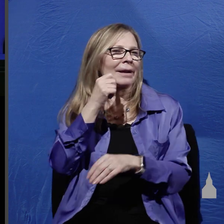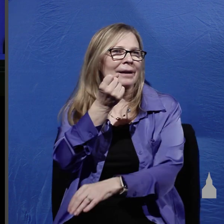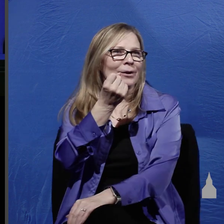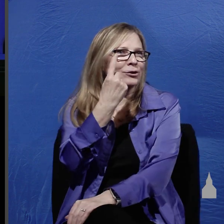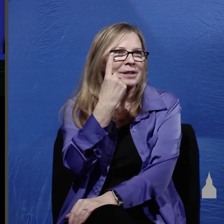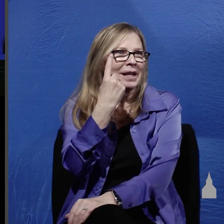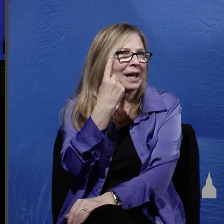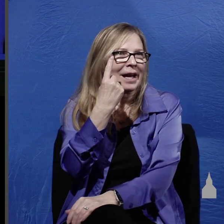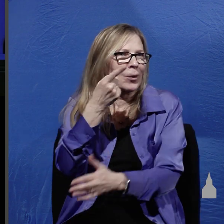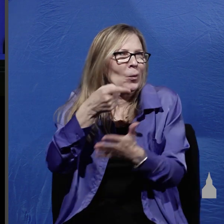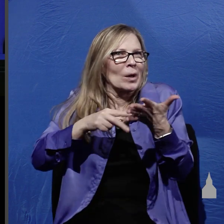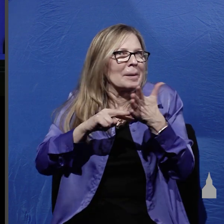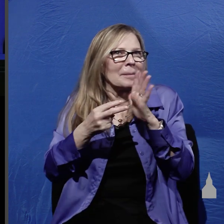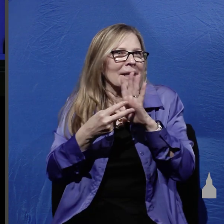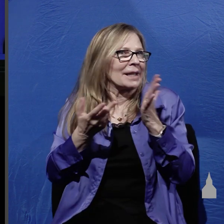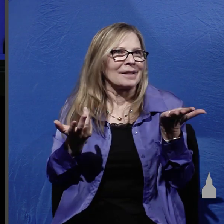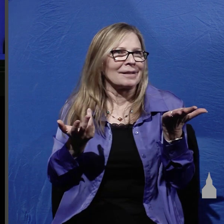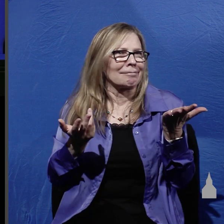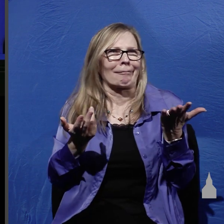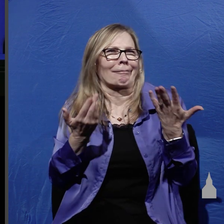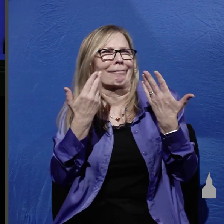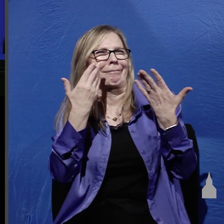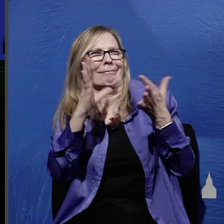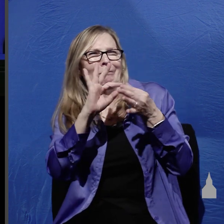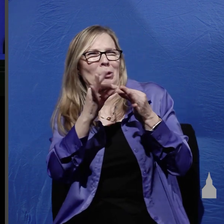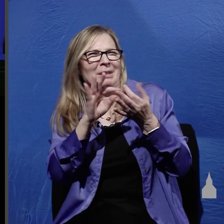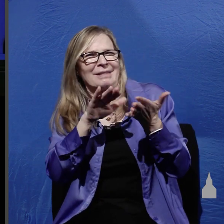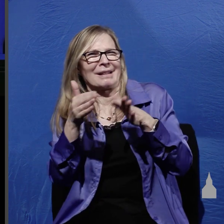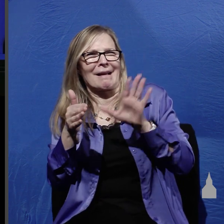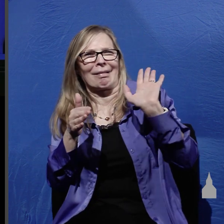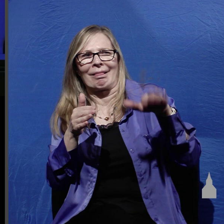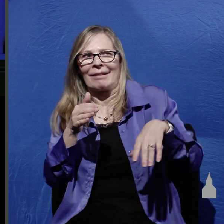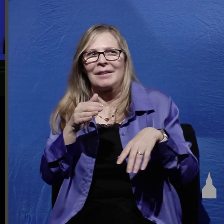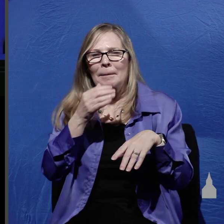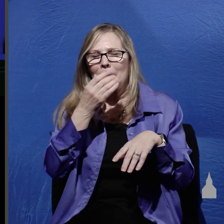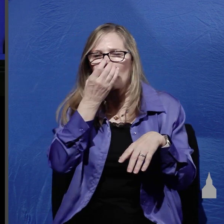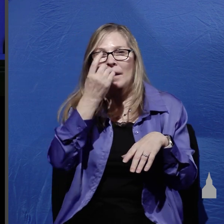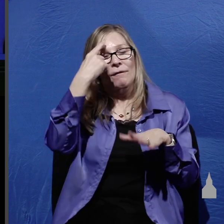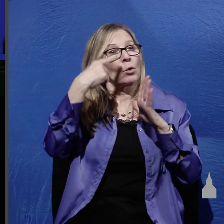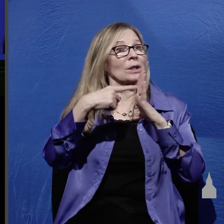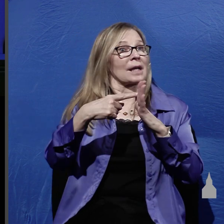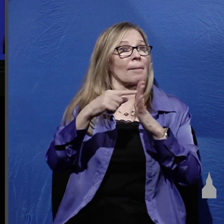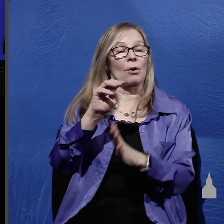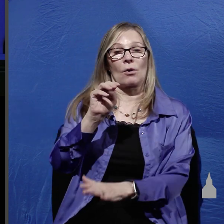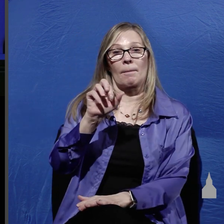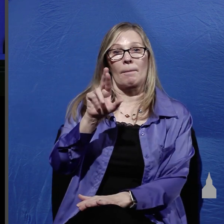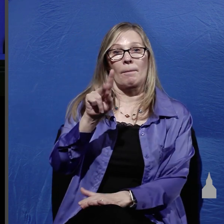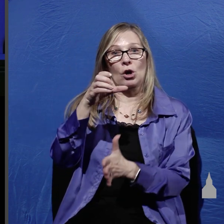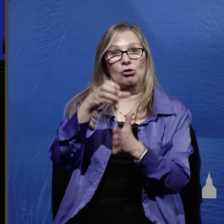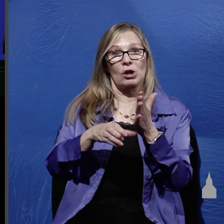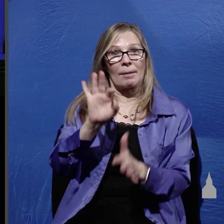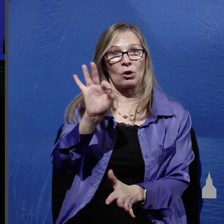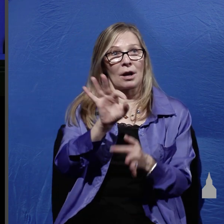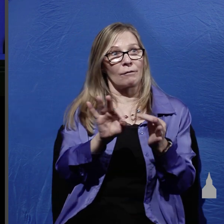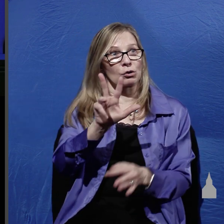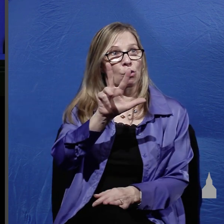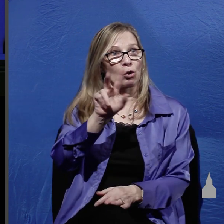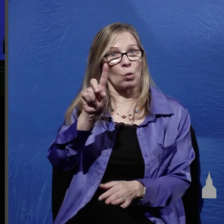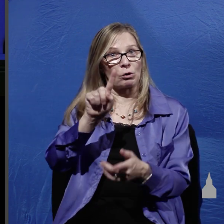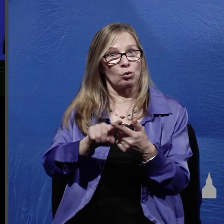what he was saying they didn't know what he was talking about for example here's what we read in Mark chapter 9 verses 31 and 32